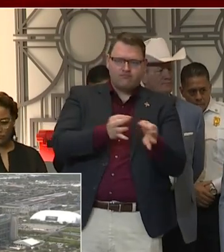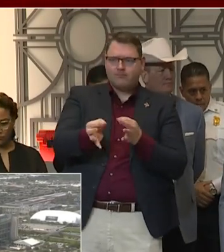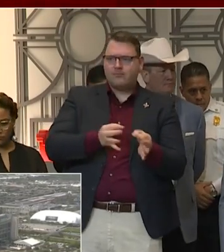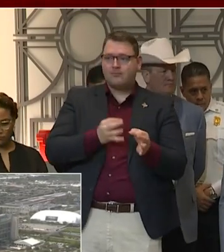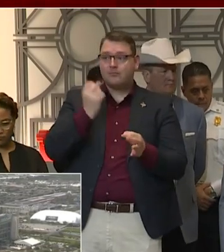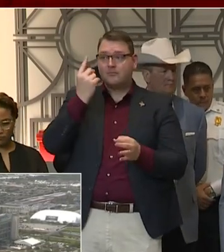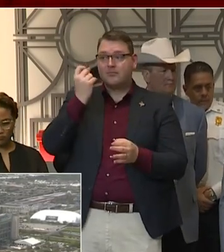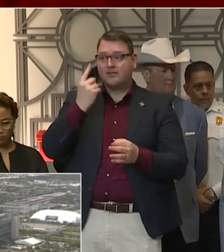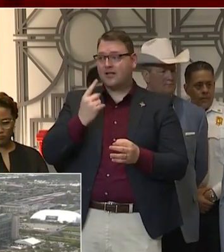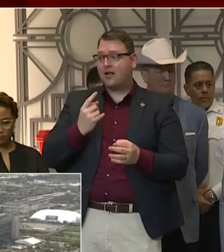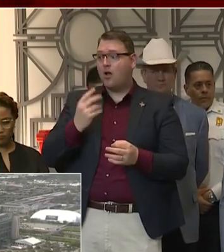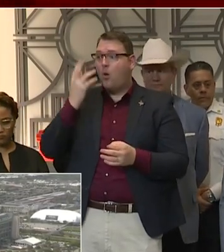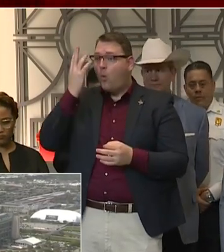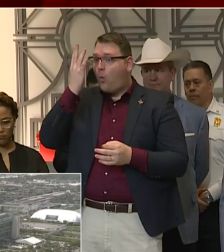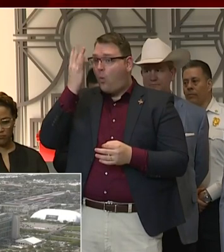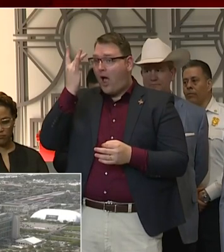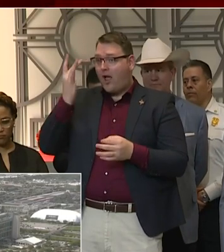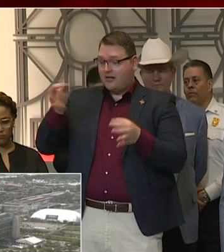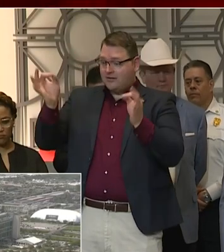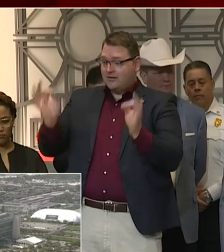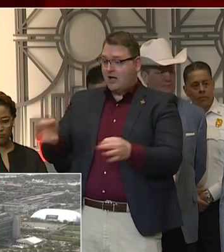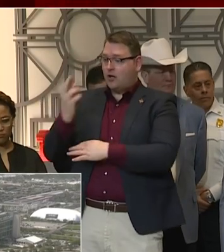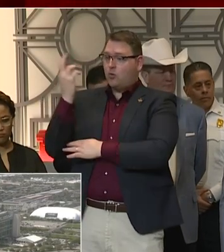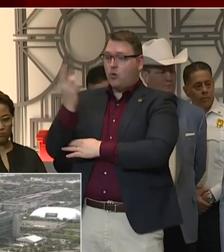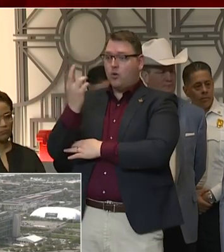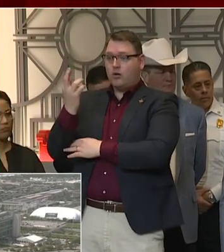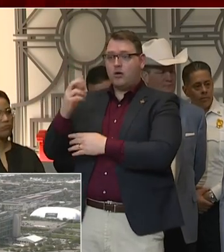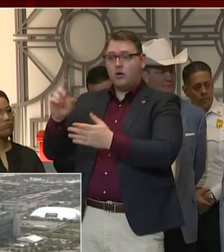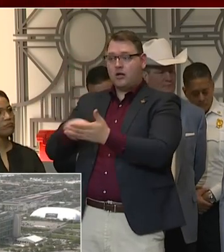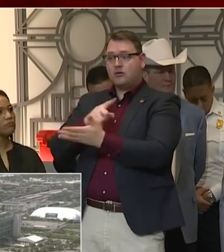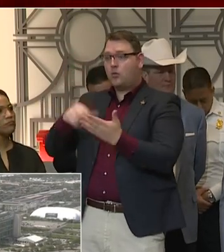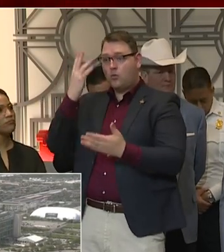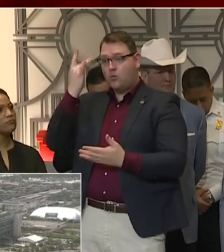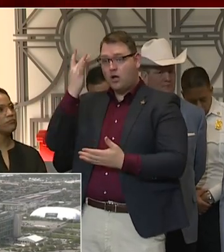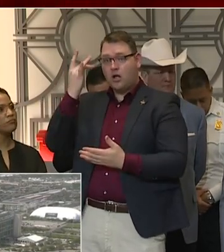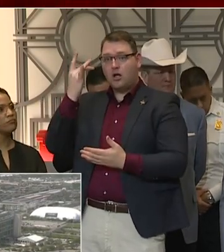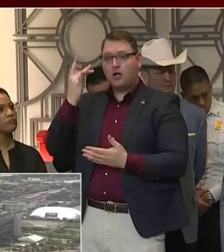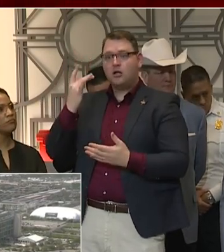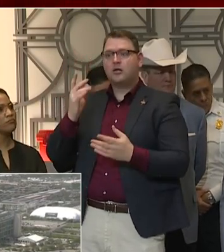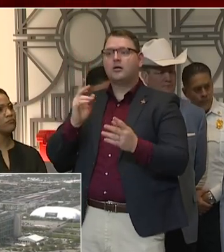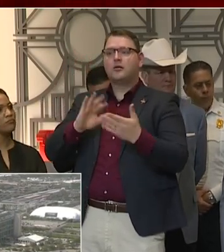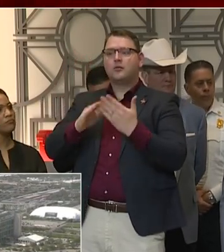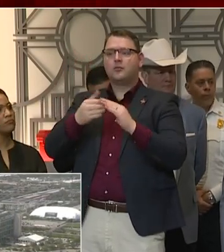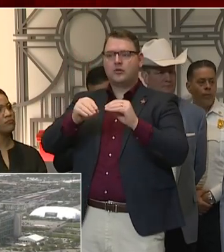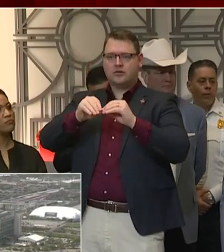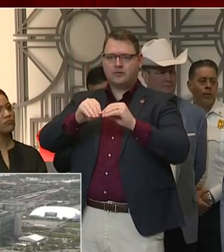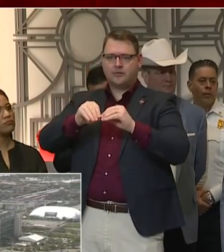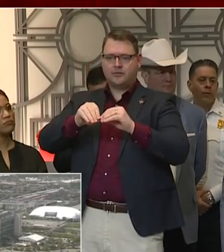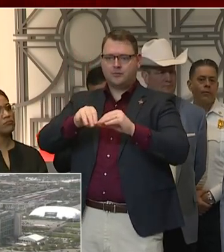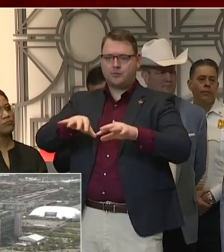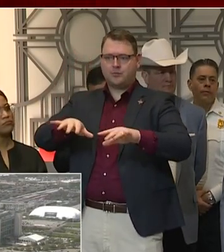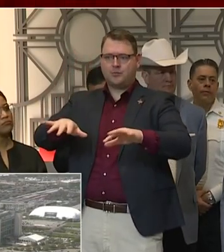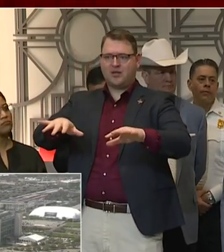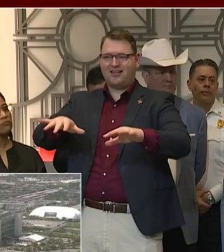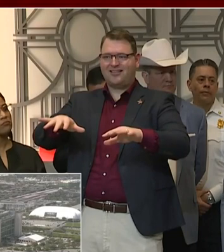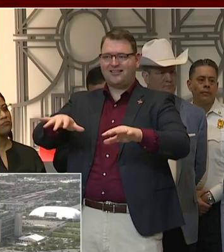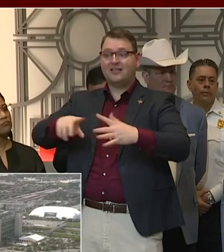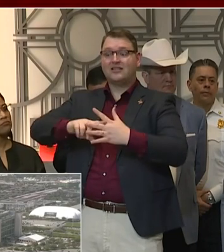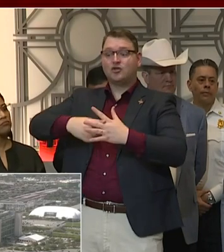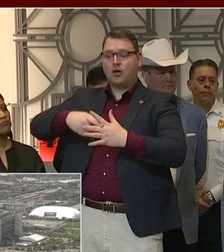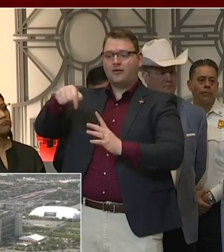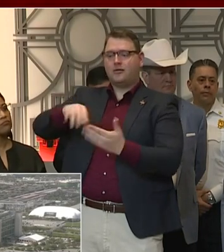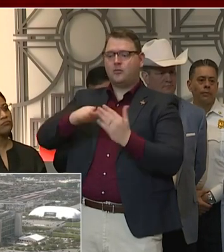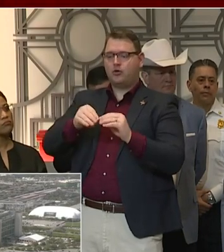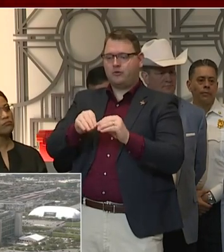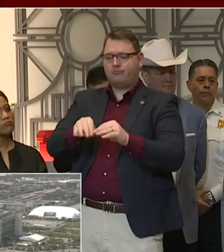was made because of community spread, and it's already something that we were thinking about given the undercount or the lack of